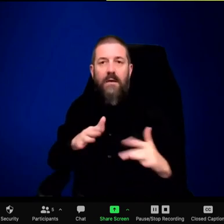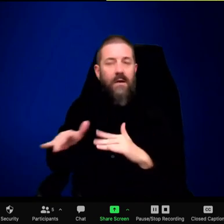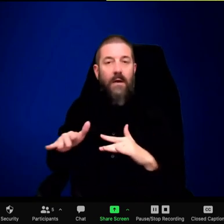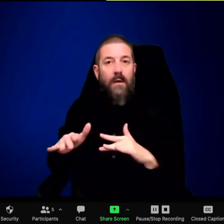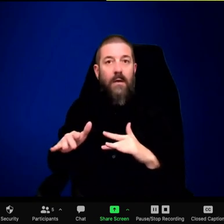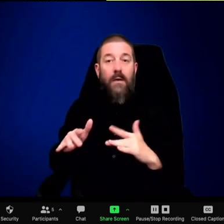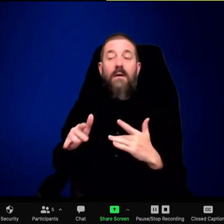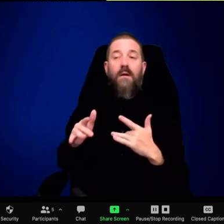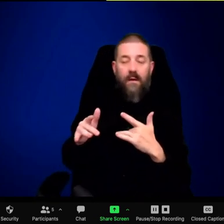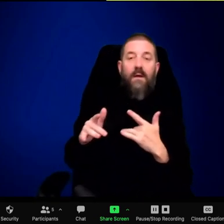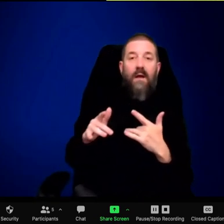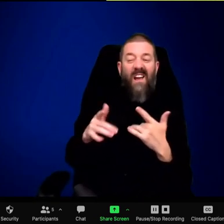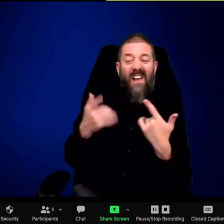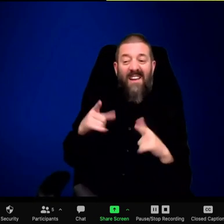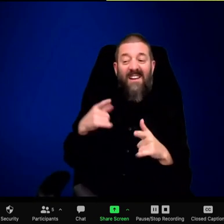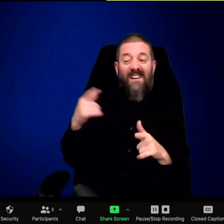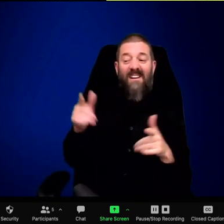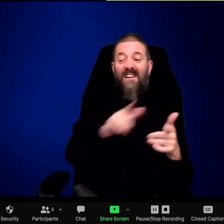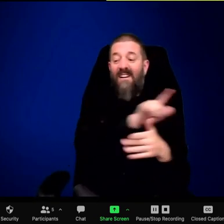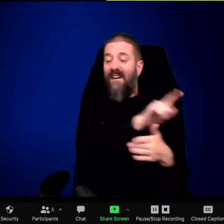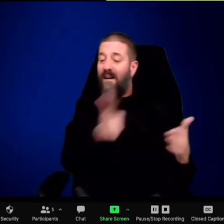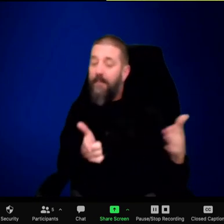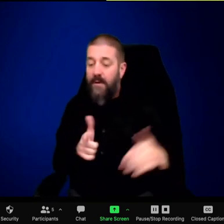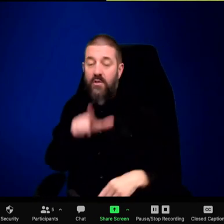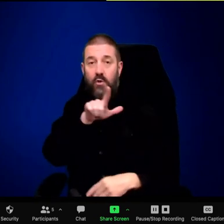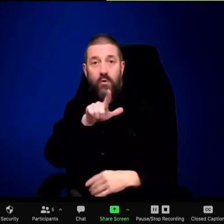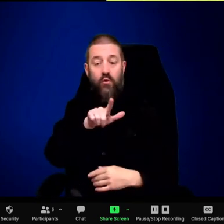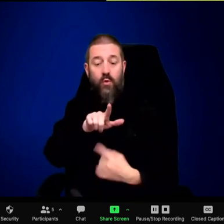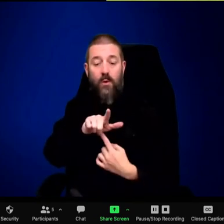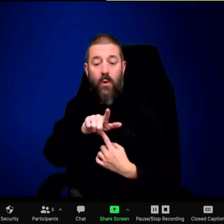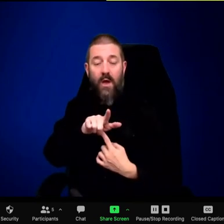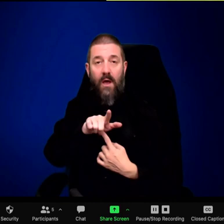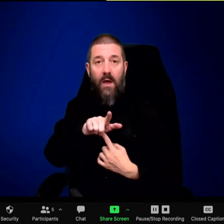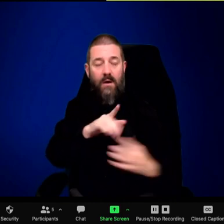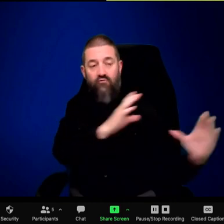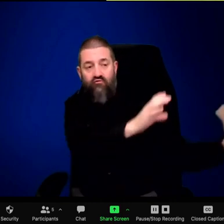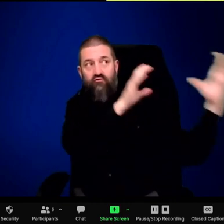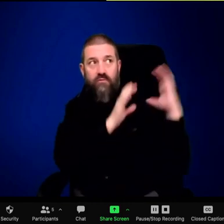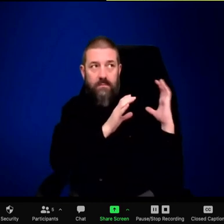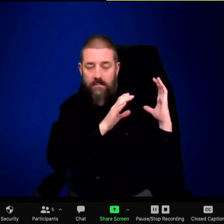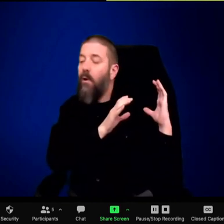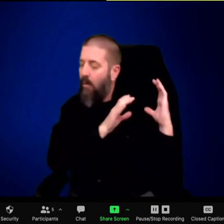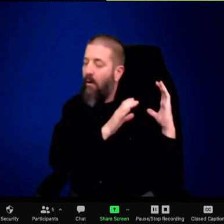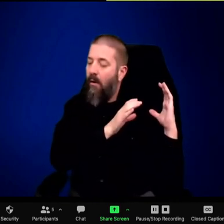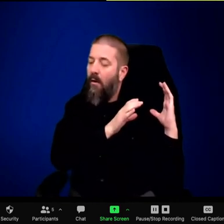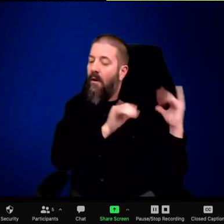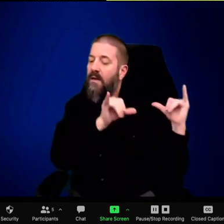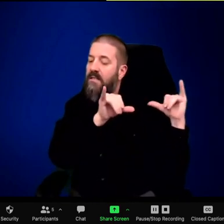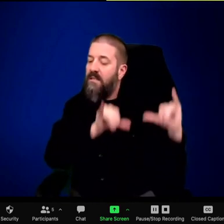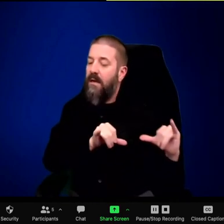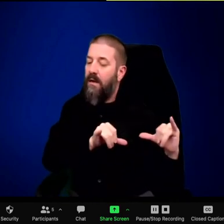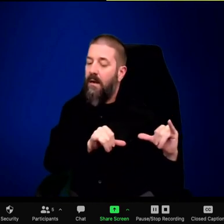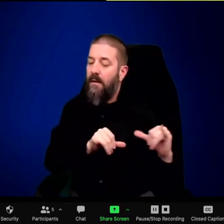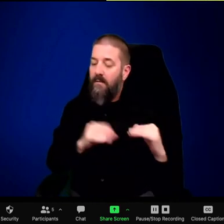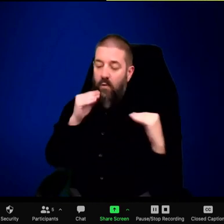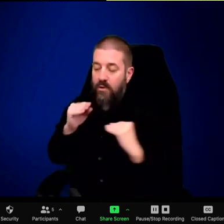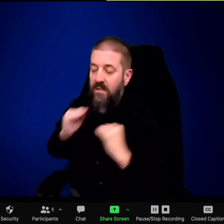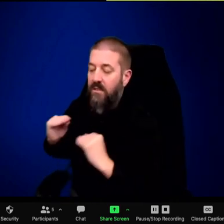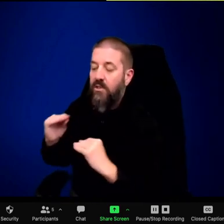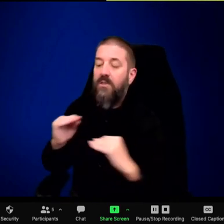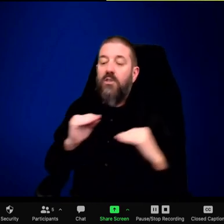And dogs are, that aspect of dog learning is exactly the same that wolves do it. So it's an apprenticeship. Yeah.